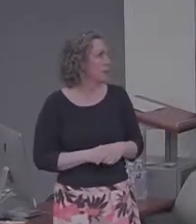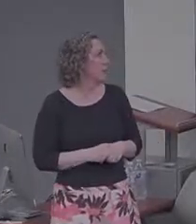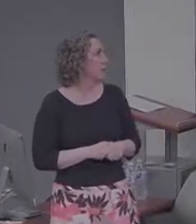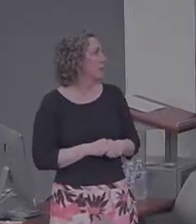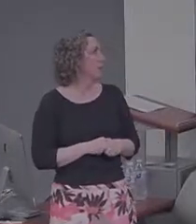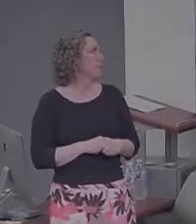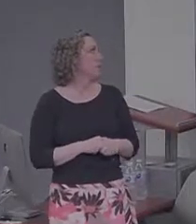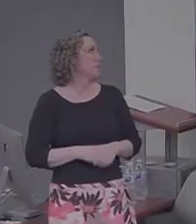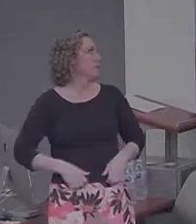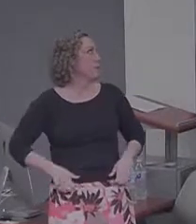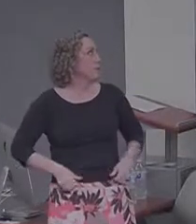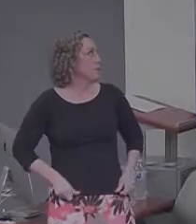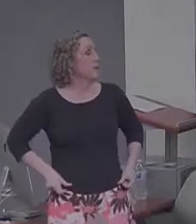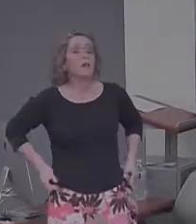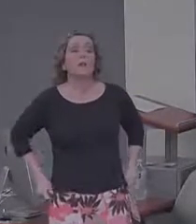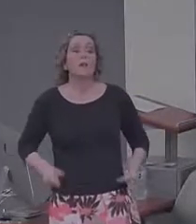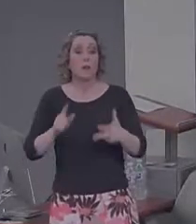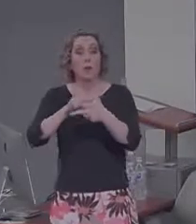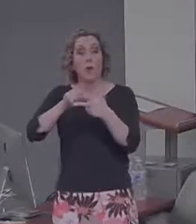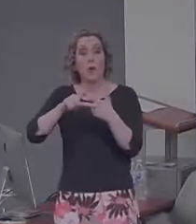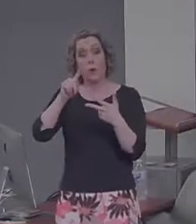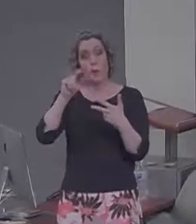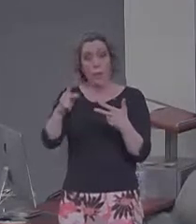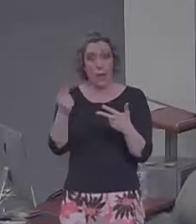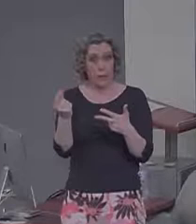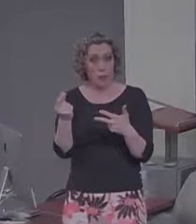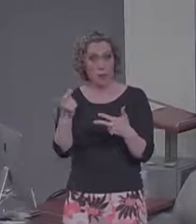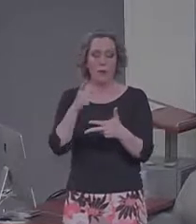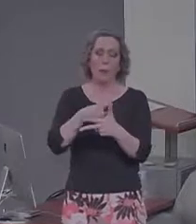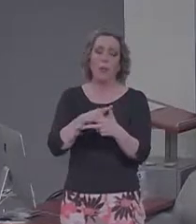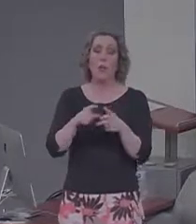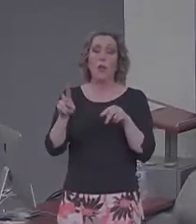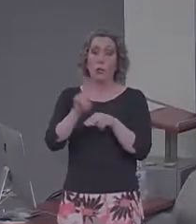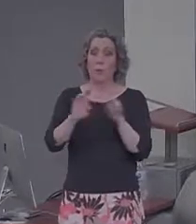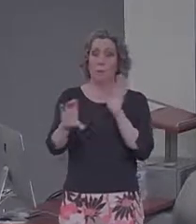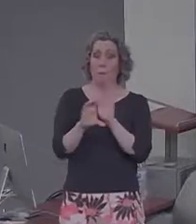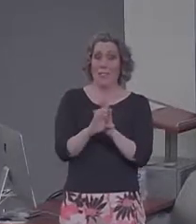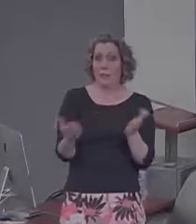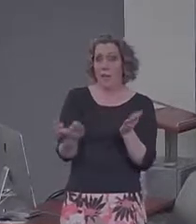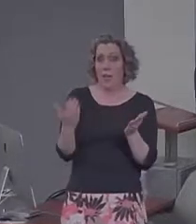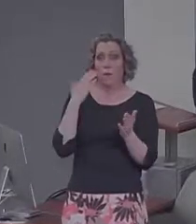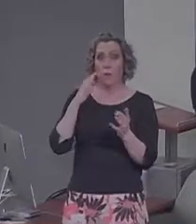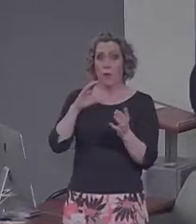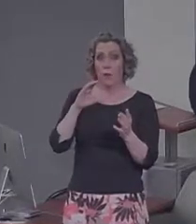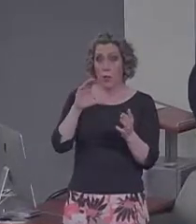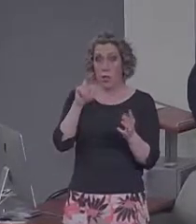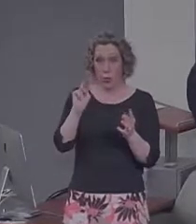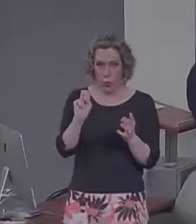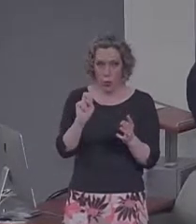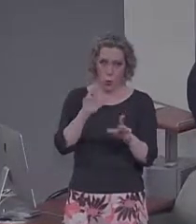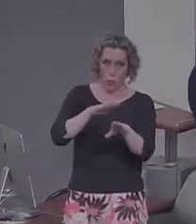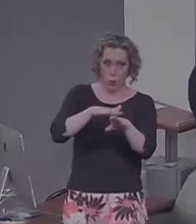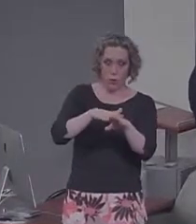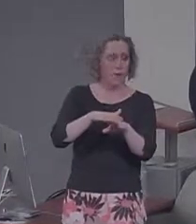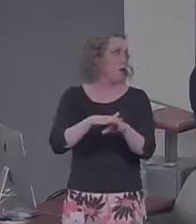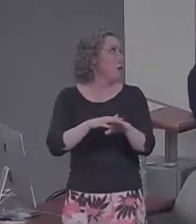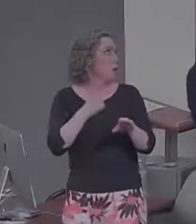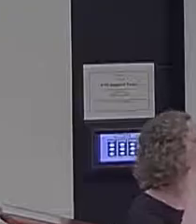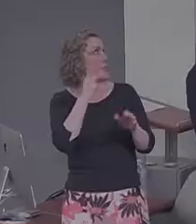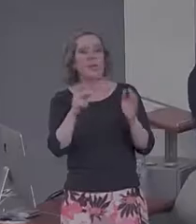So what are those tasks? We use pictures here as cues. And you would see pictures one at a time,